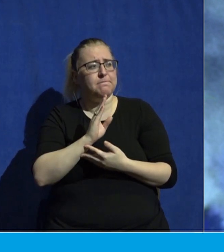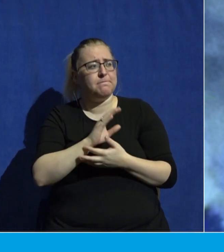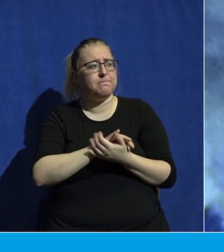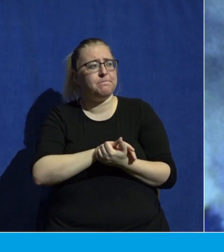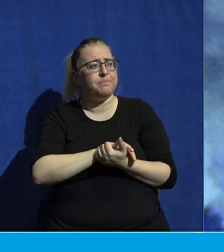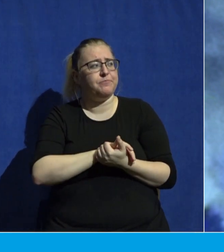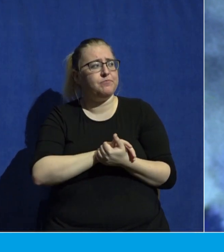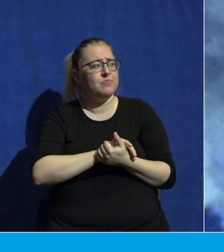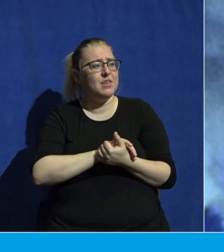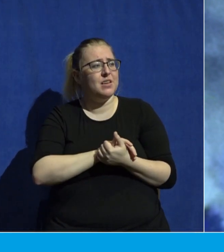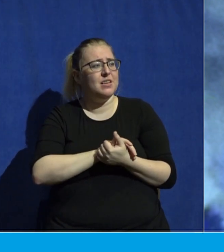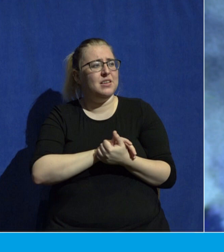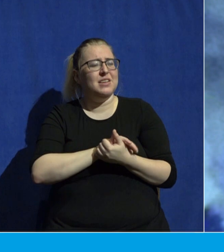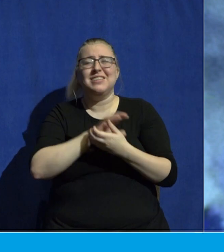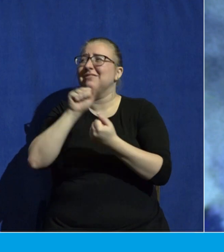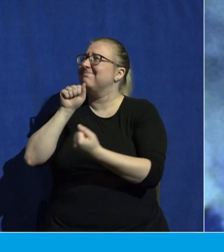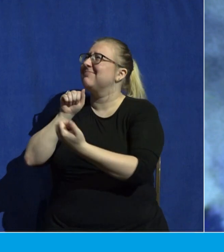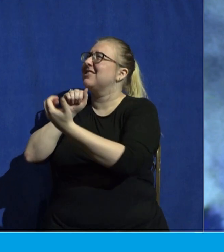to come before him with empty hands